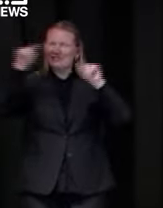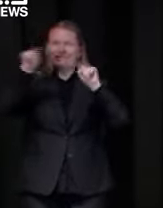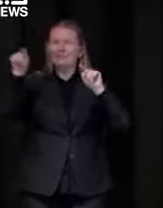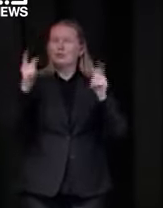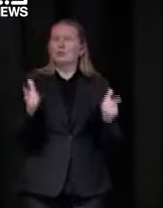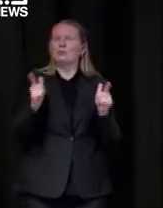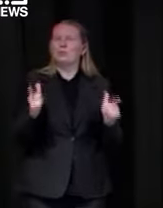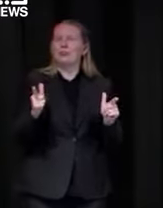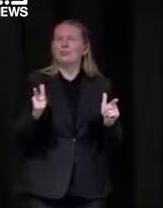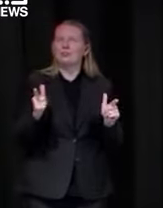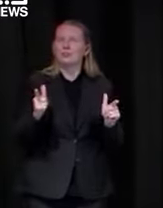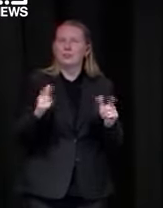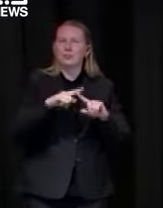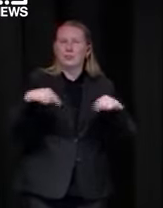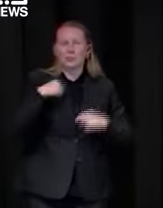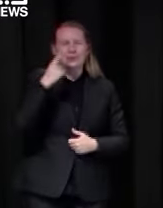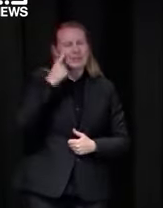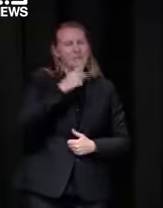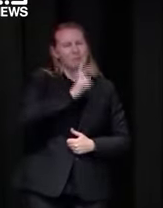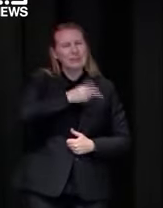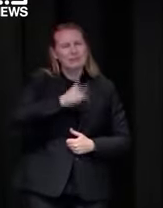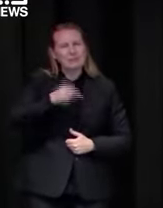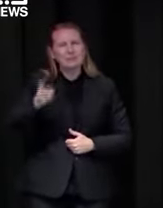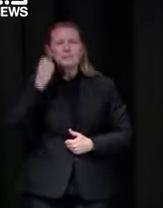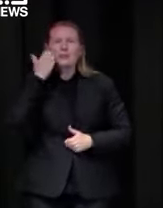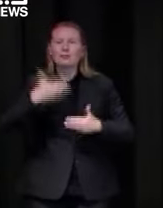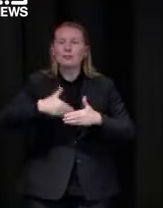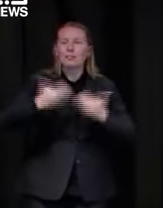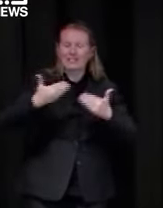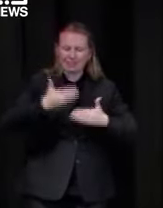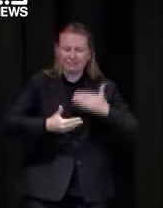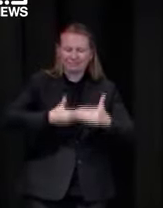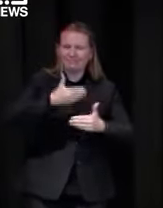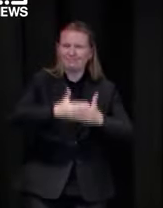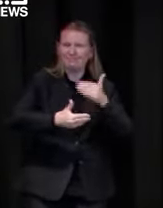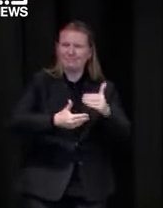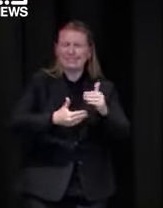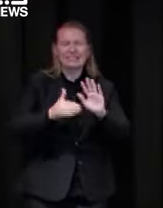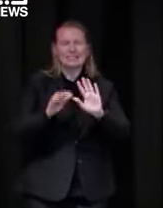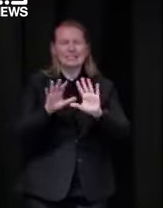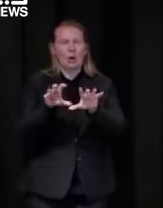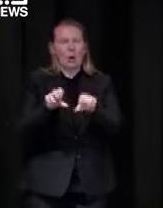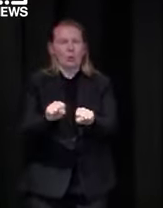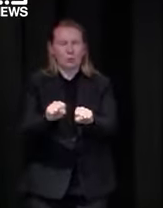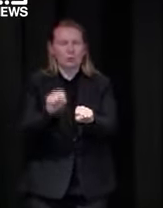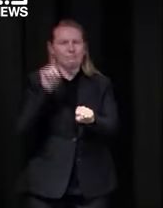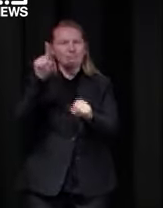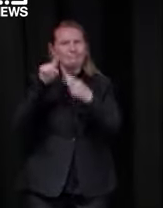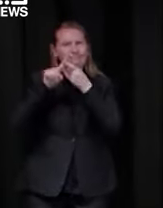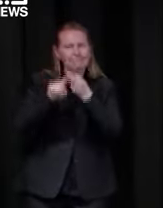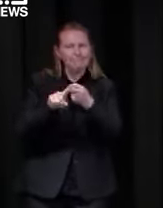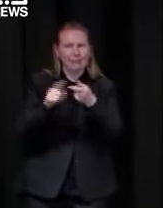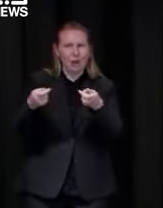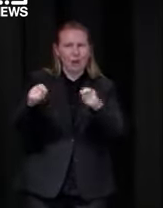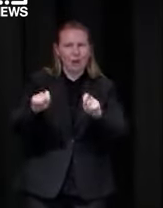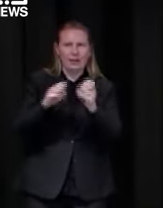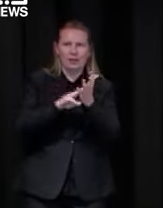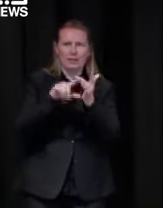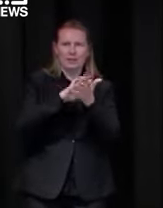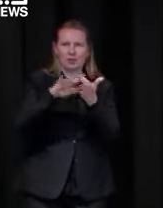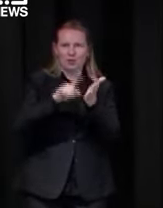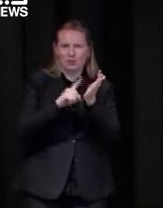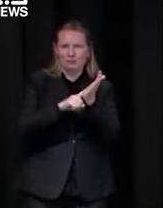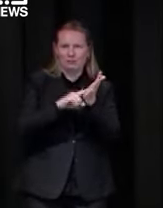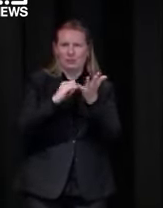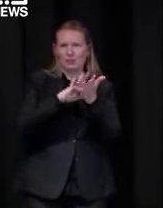we're seeing regularly pretty much on a daily basis so unfortunately we're not yet in a position to release lockdown in mitchell shire and